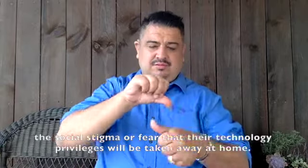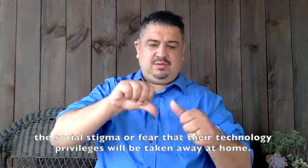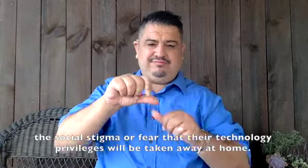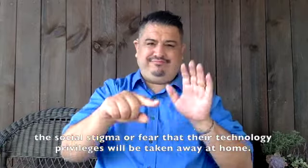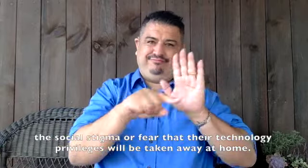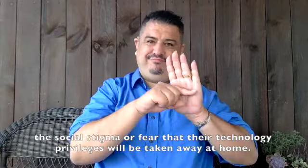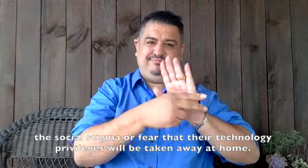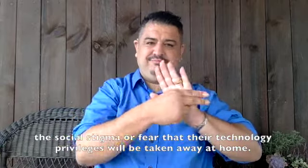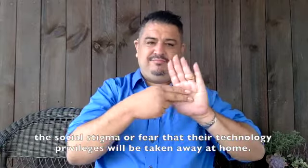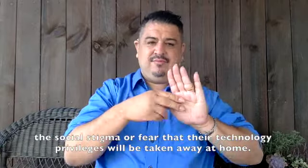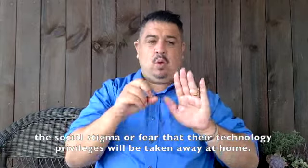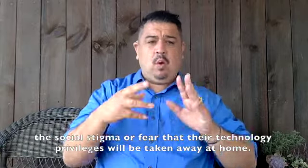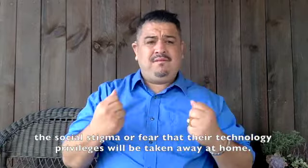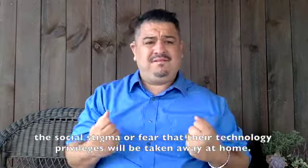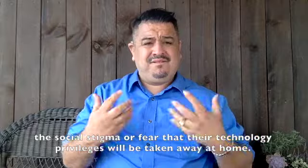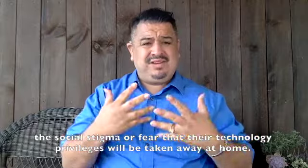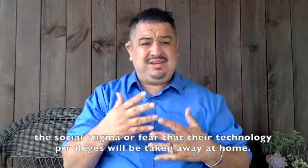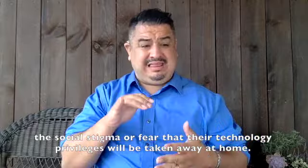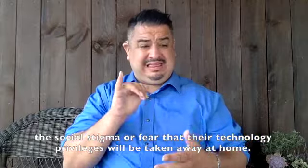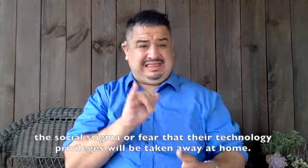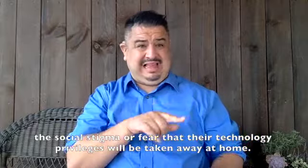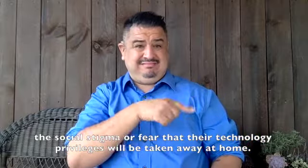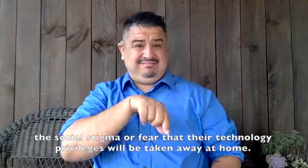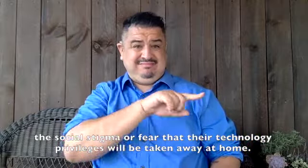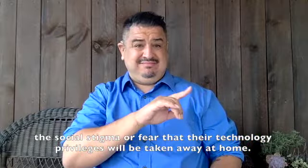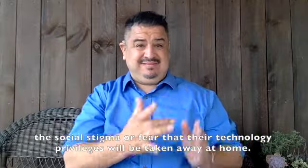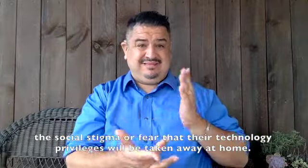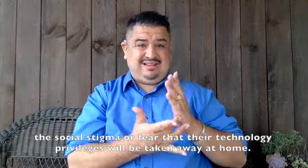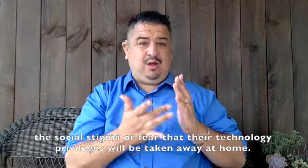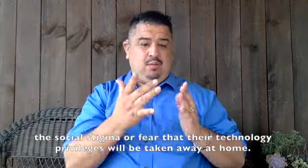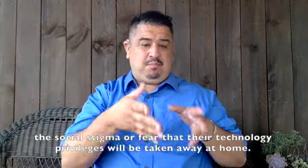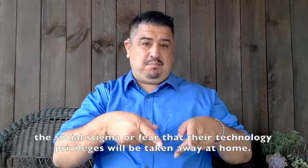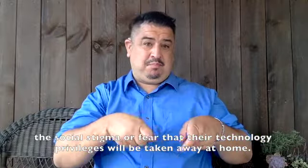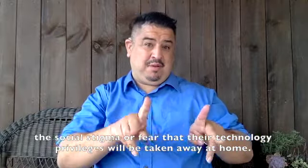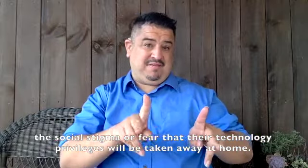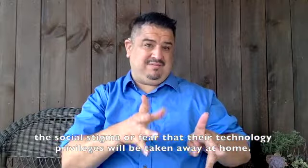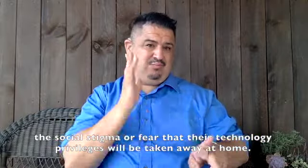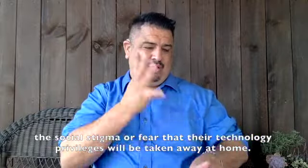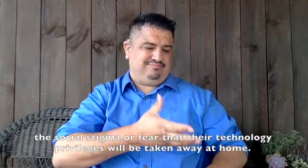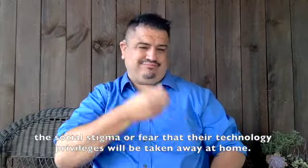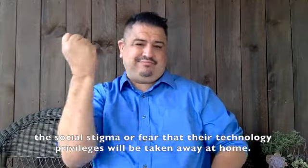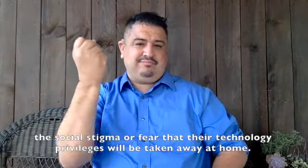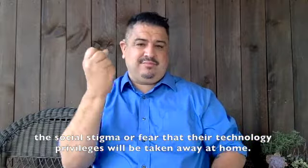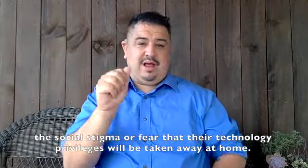of the social stigma or fear that their technology privileges will be taken away at home